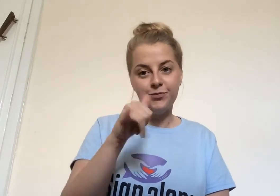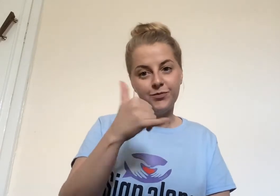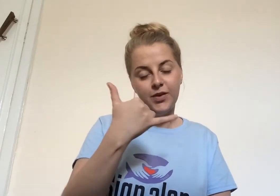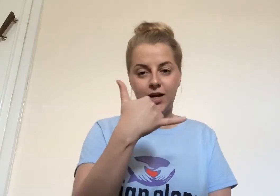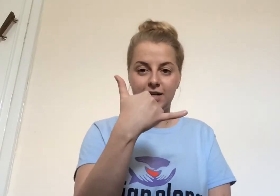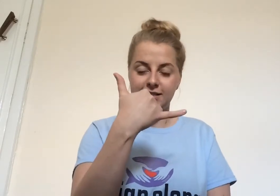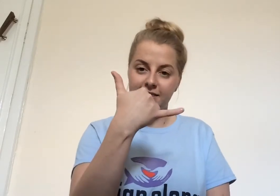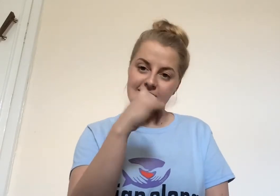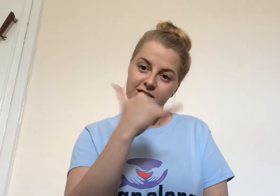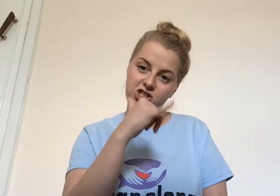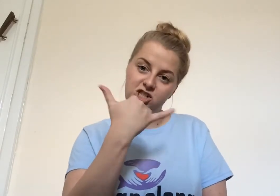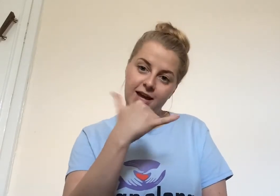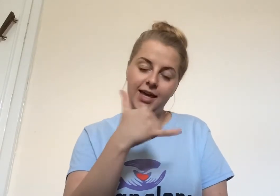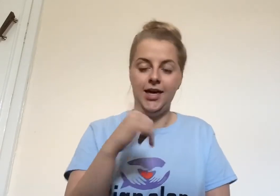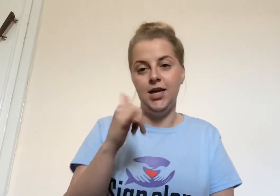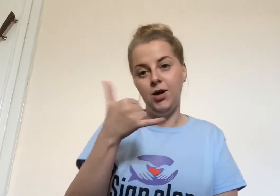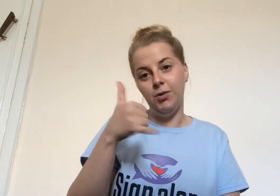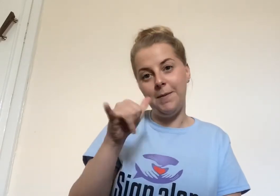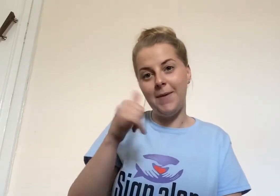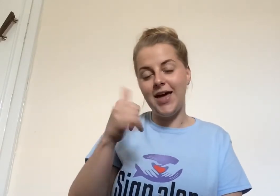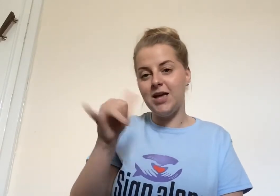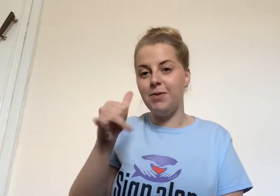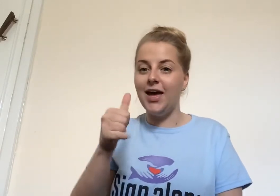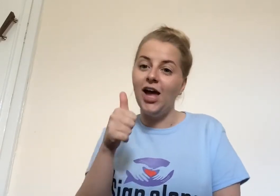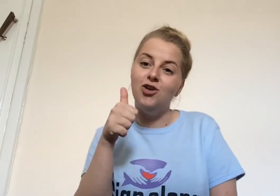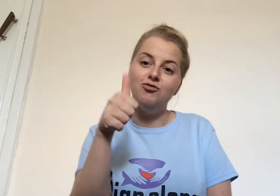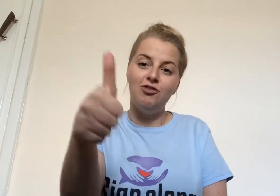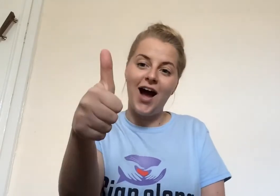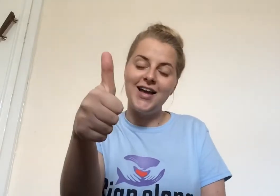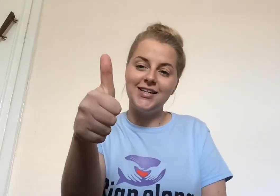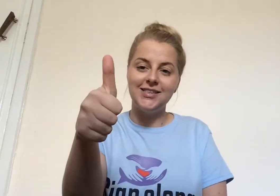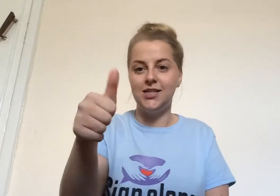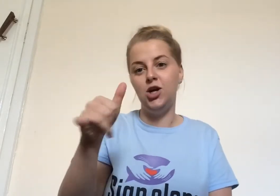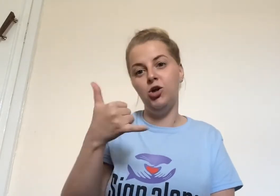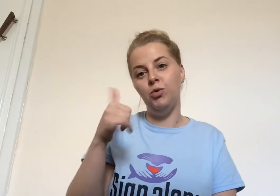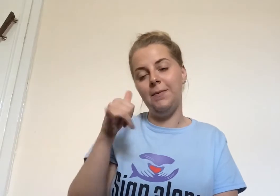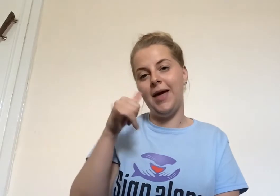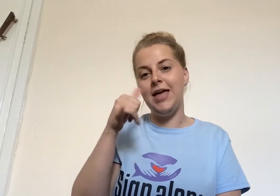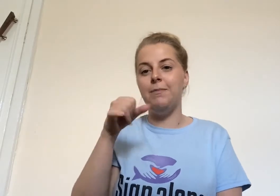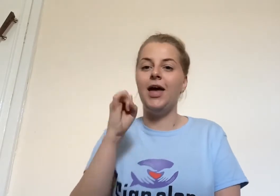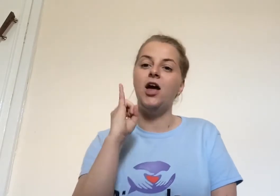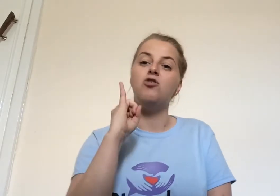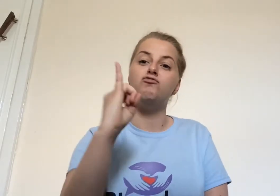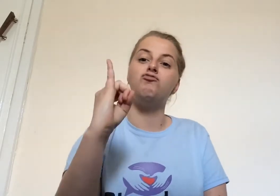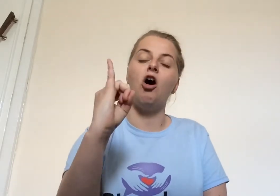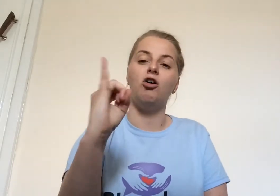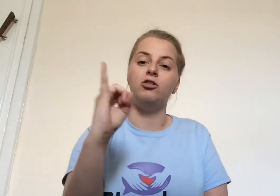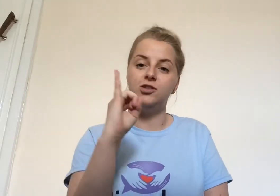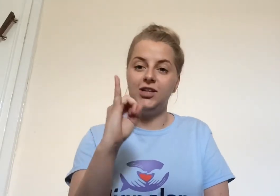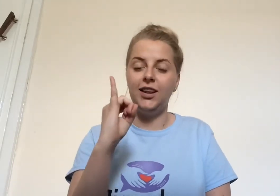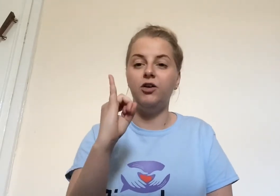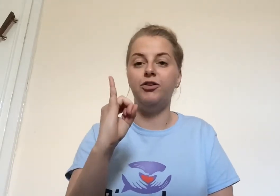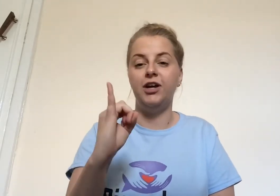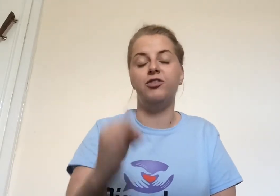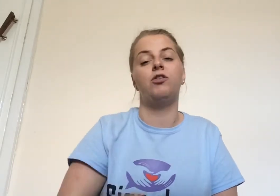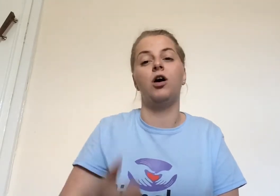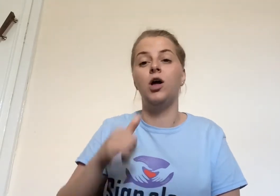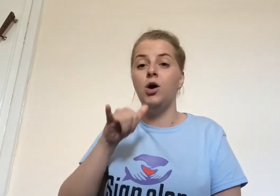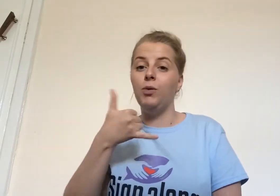Hands like this and shake it. We may be right, we may be wrong. So, it's your little finger for wrong. We